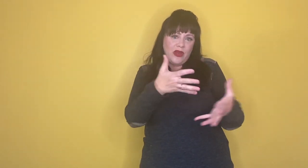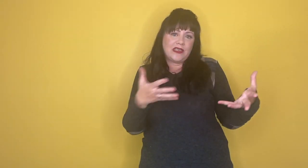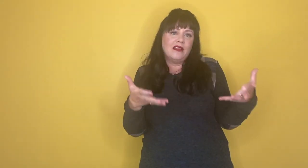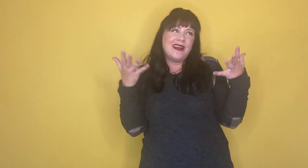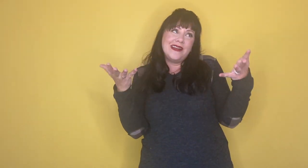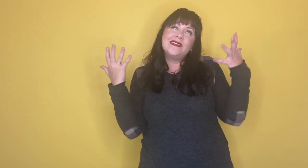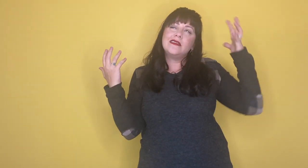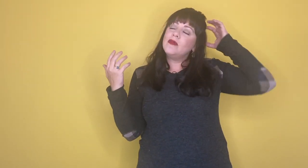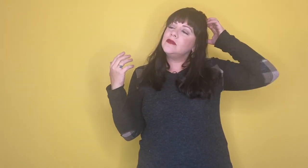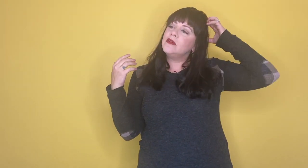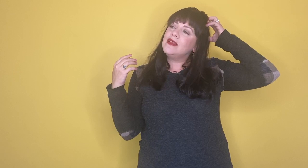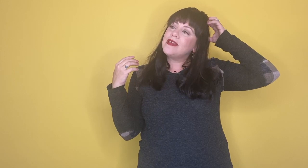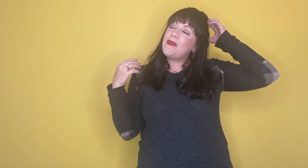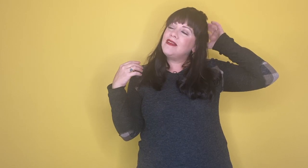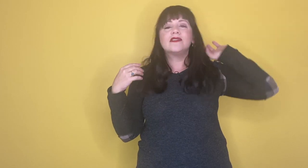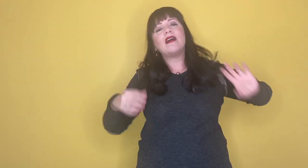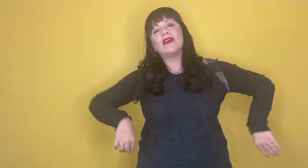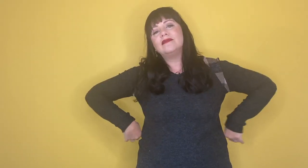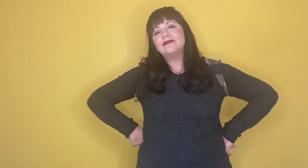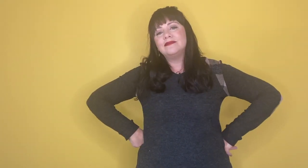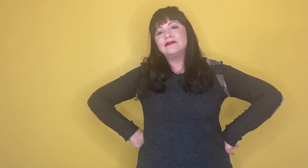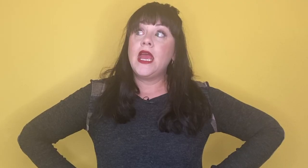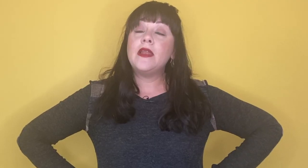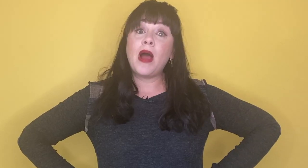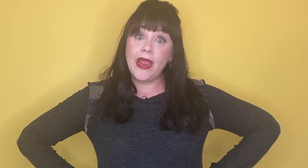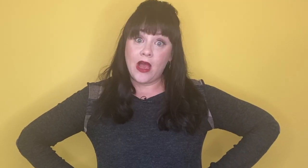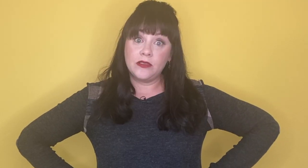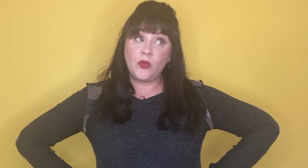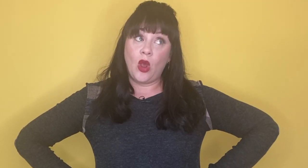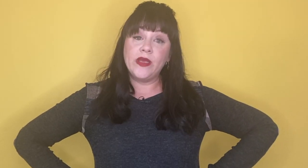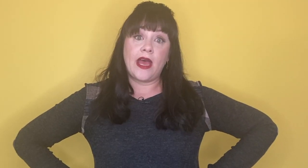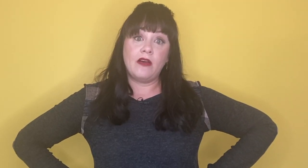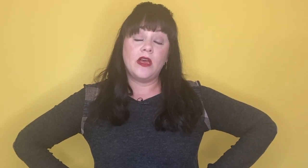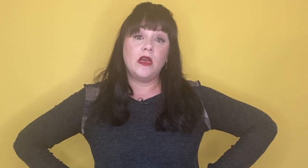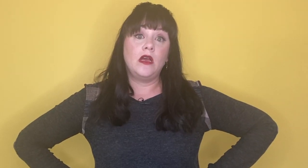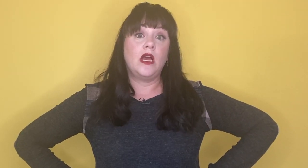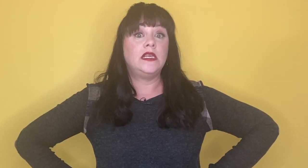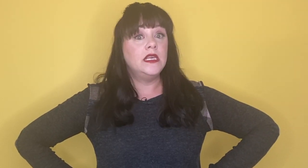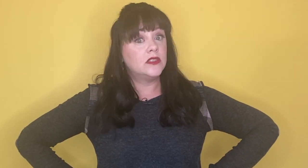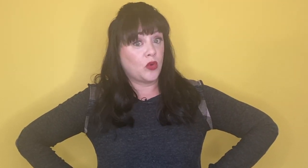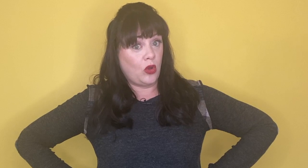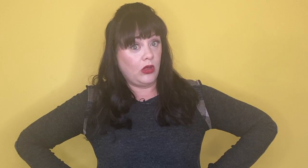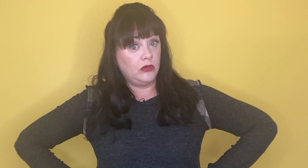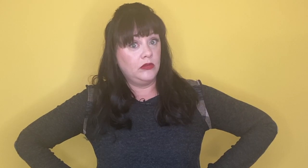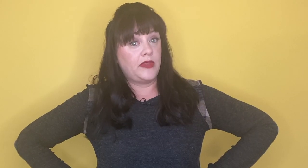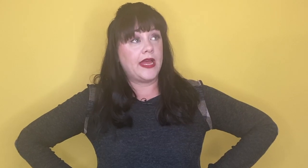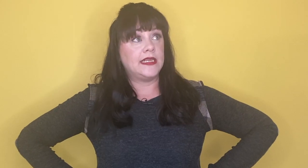brings color. And I just think that ones would really like the balance of color. In my house, we always have a yeast roll that is